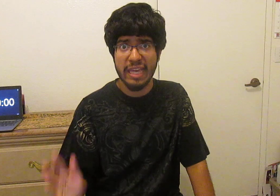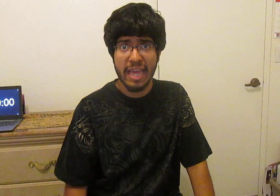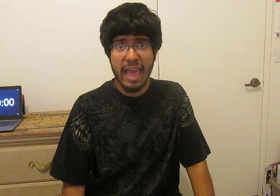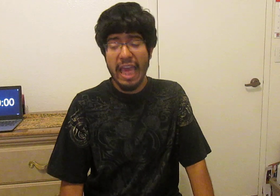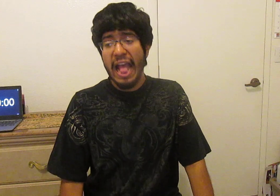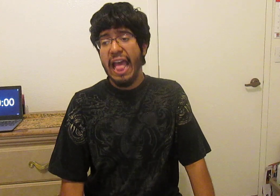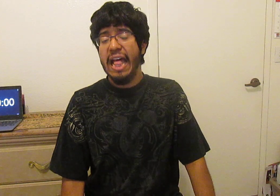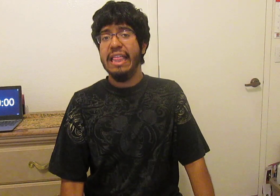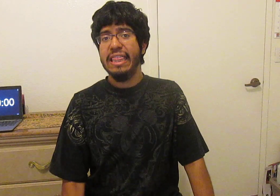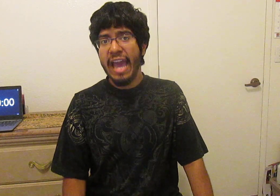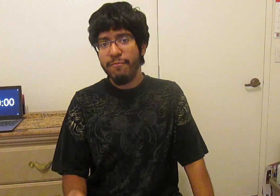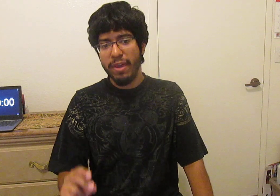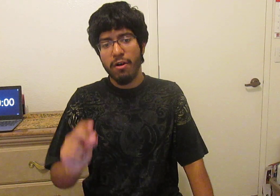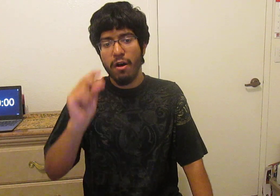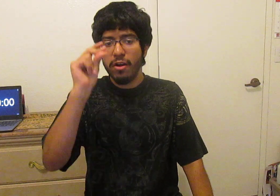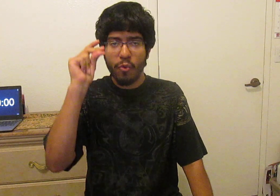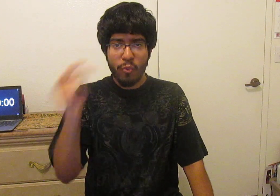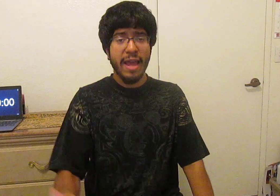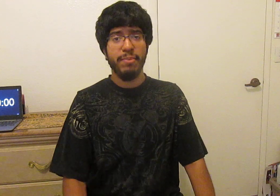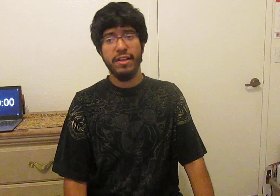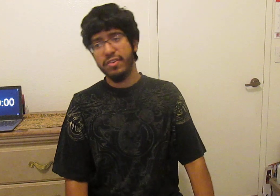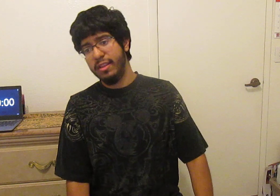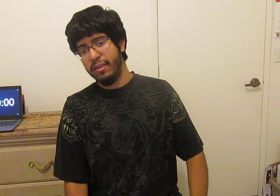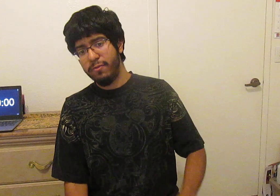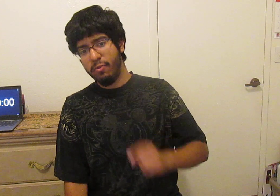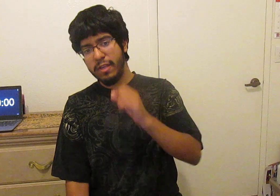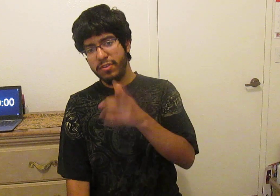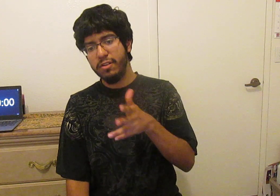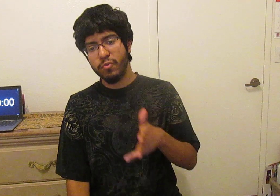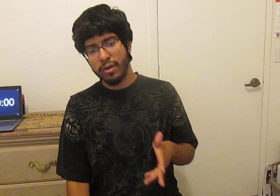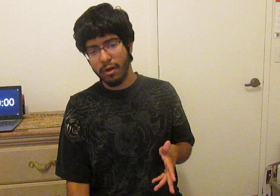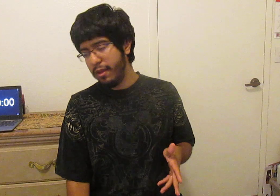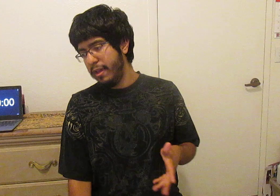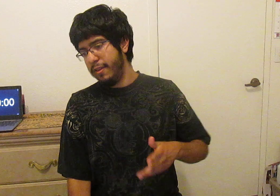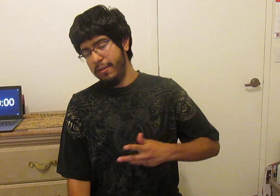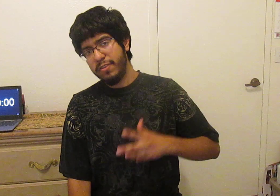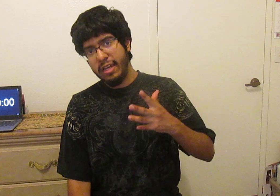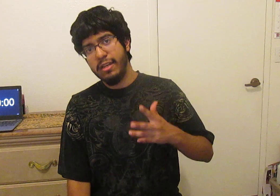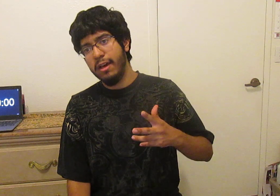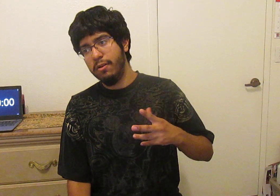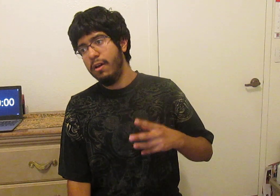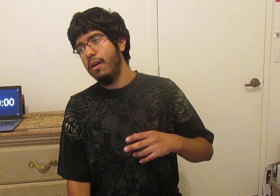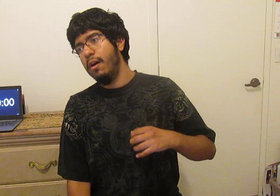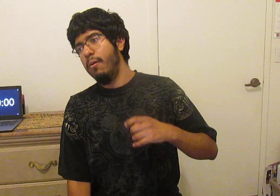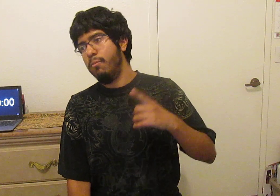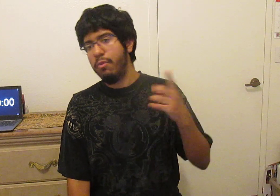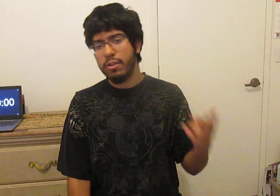they have been on a rampage lately from what I've seen on Twitter they've taken down multiple